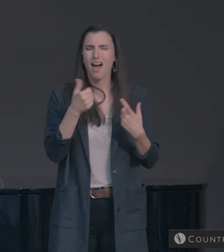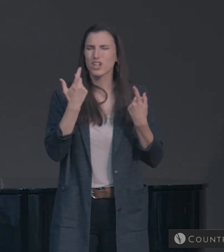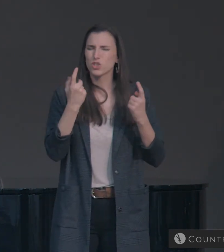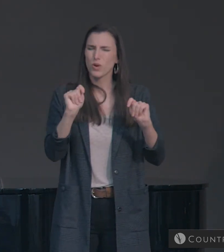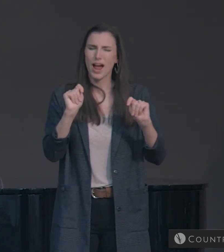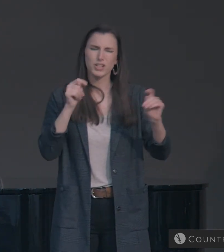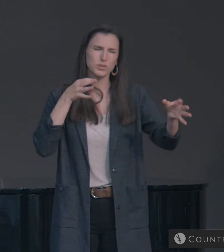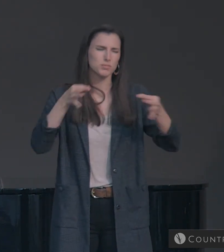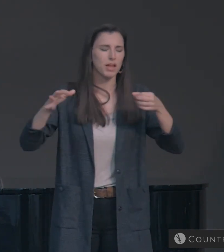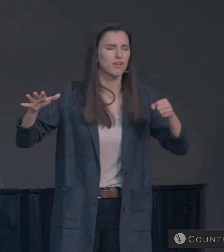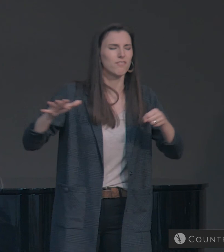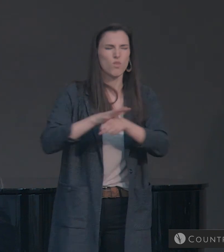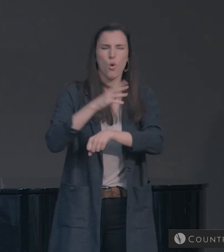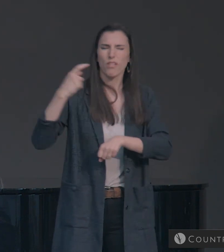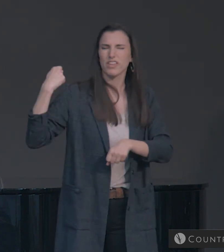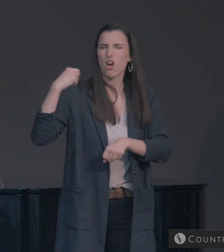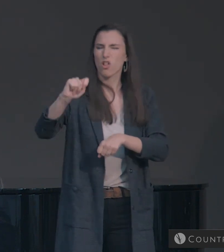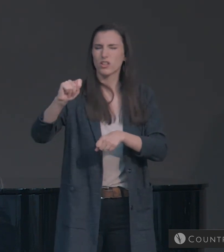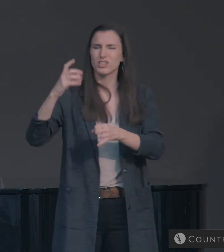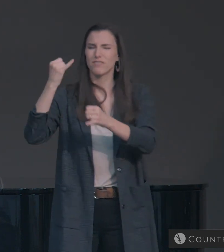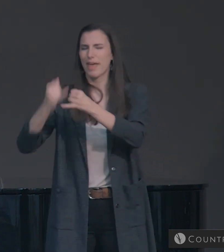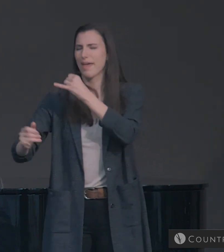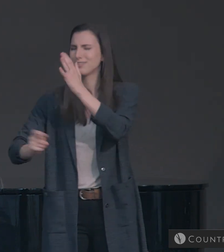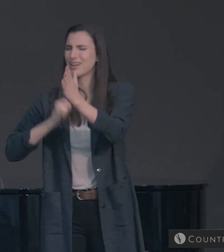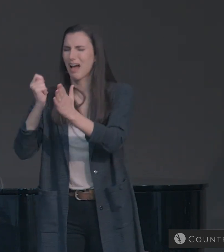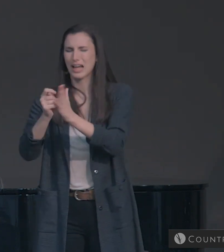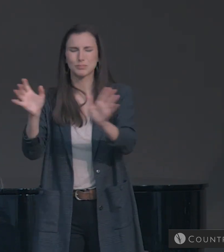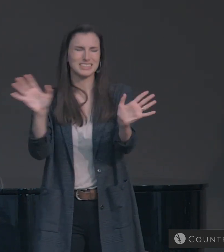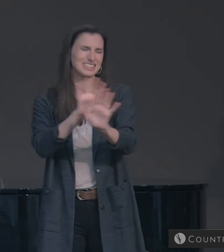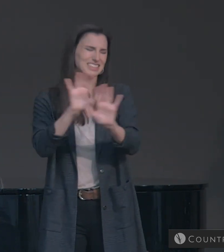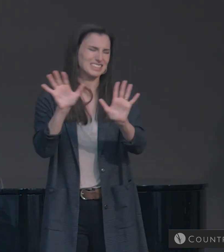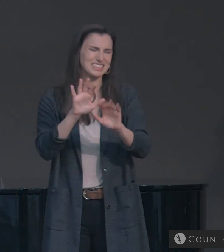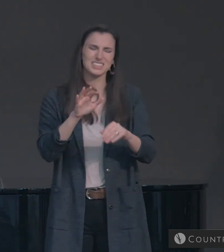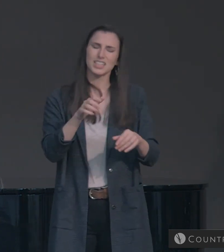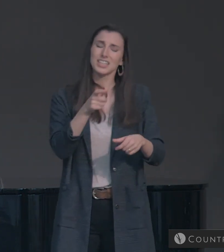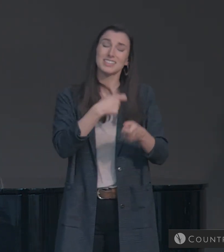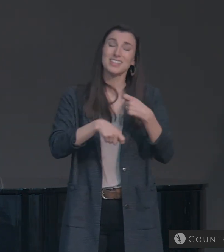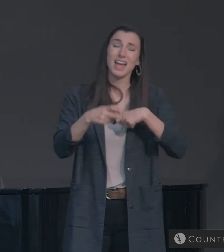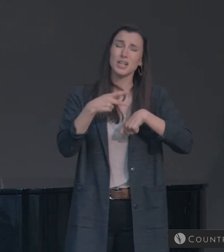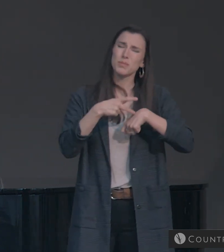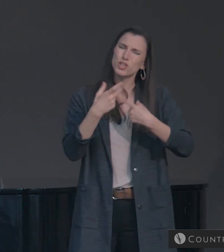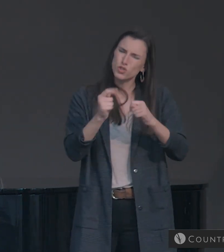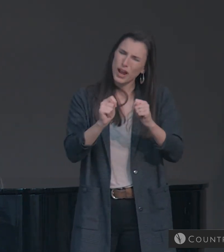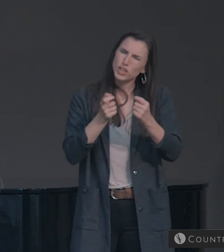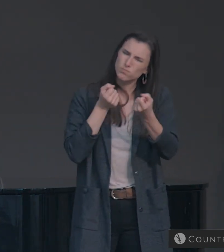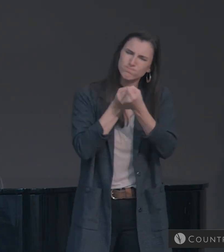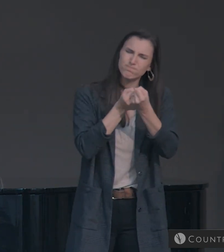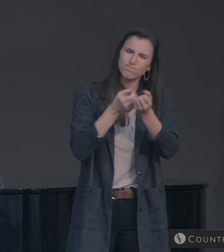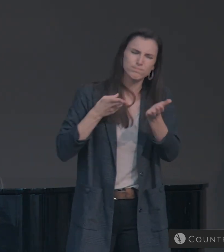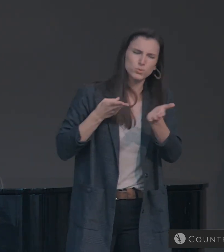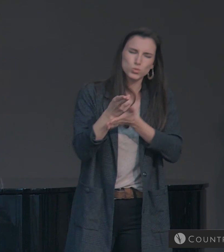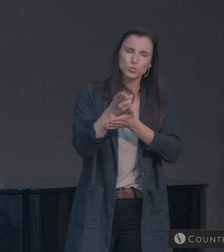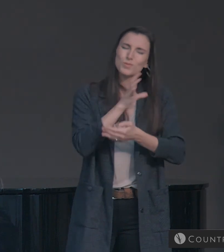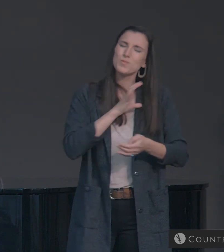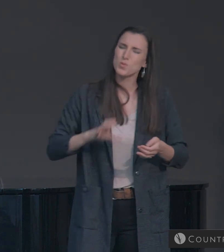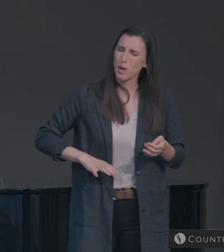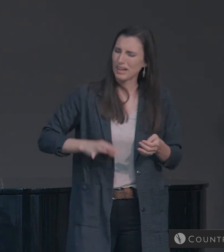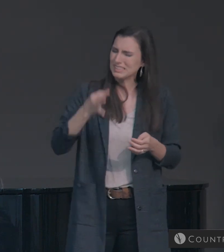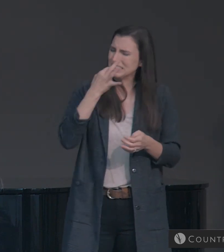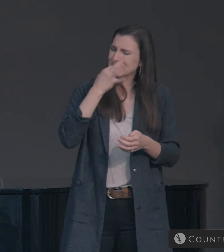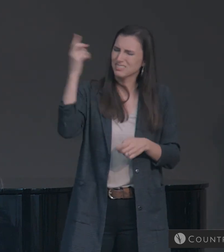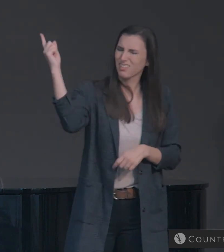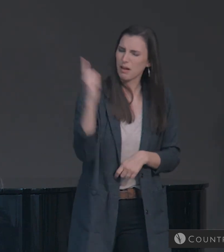theology of the day of the Lord. Instead, he is affirming the truth that Christ's return is soon.